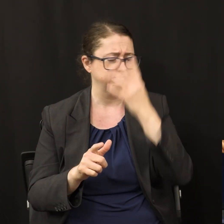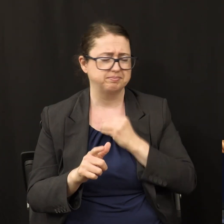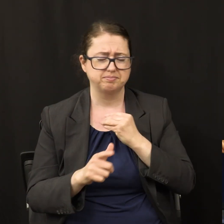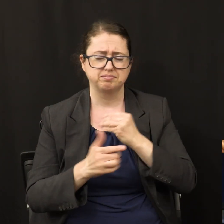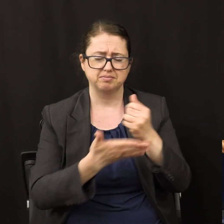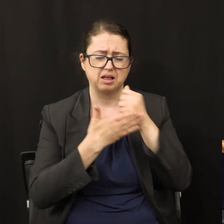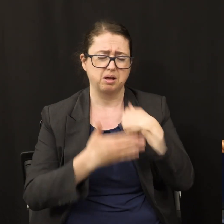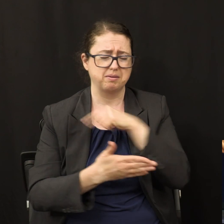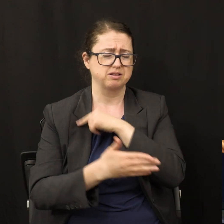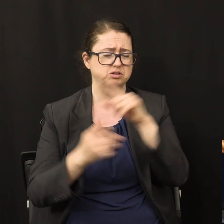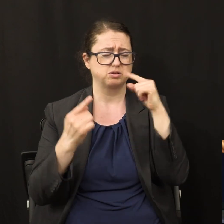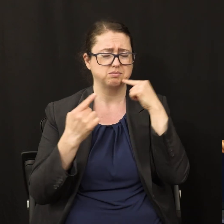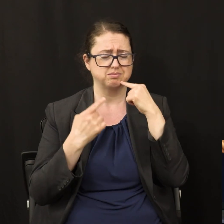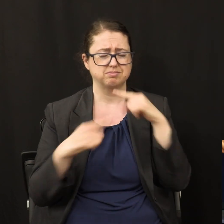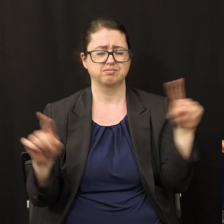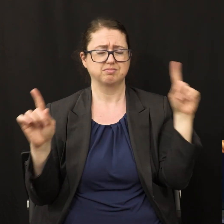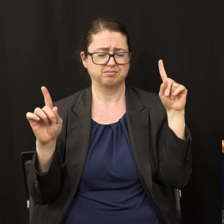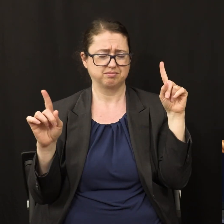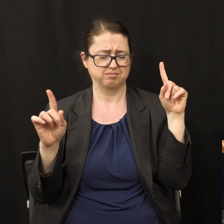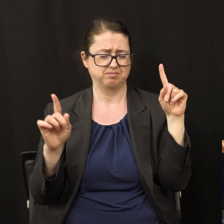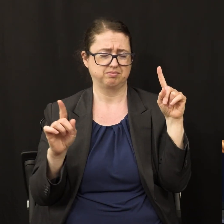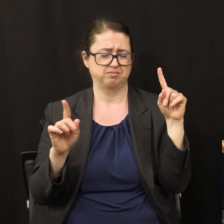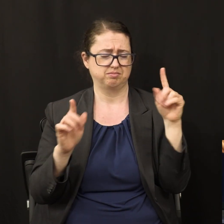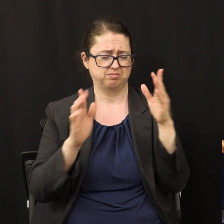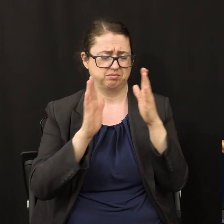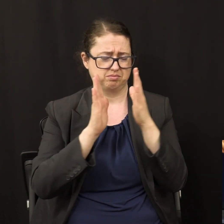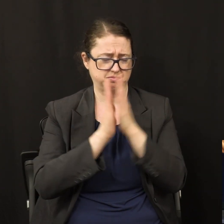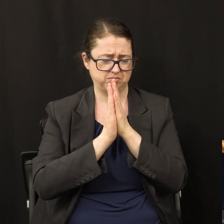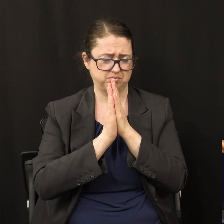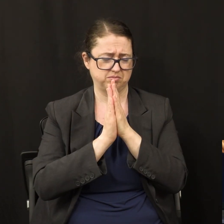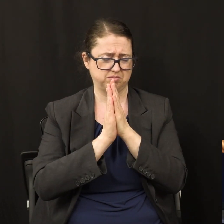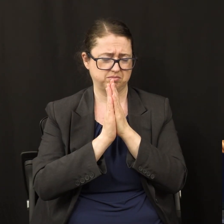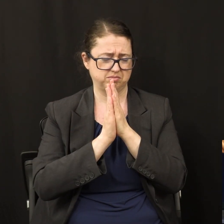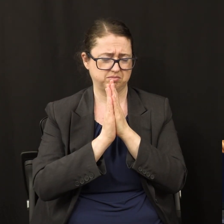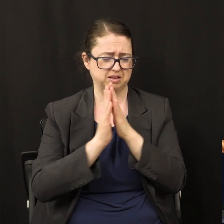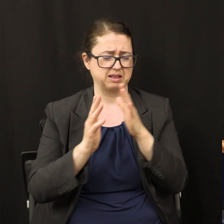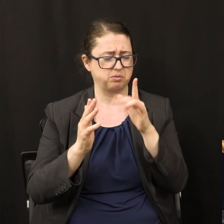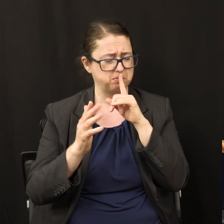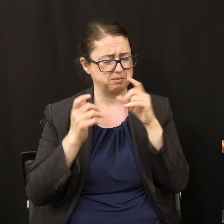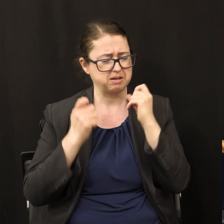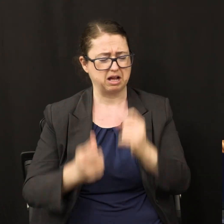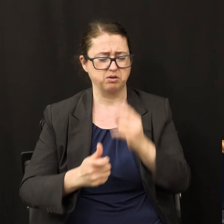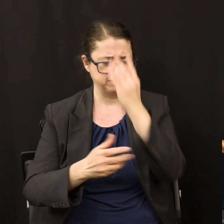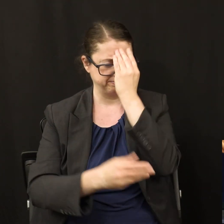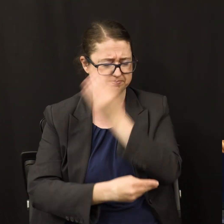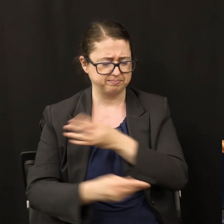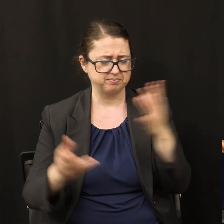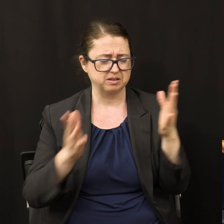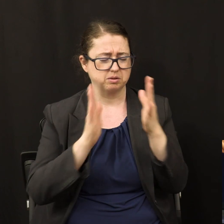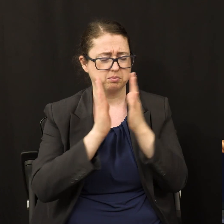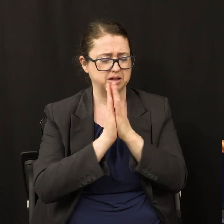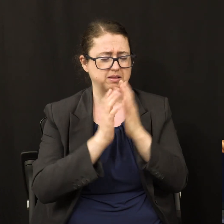messages with power we pray in the precious name that is above all name the name of Jesus